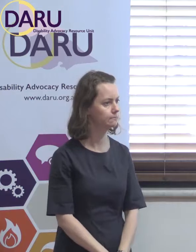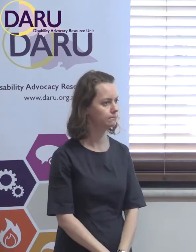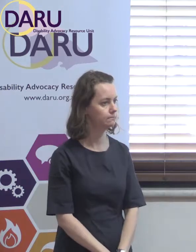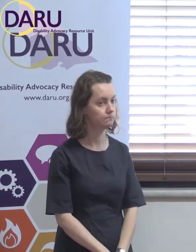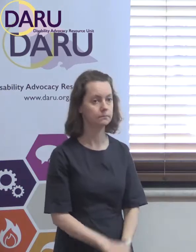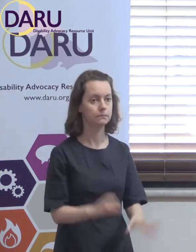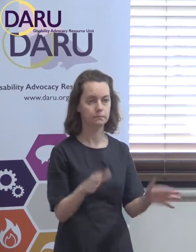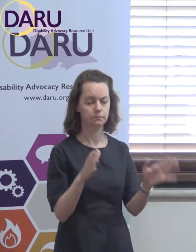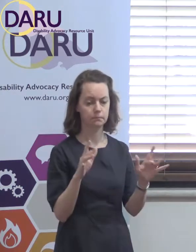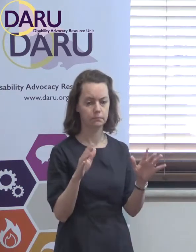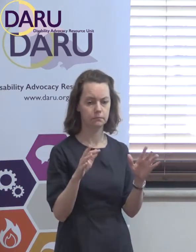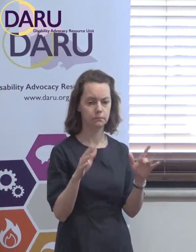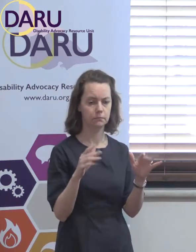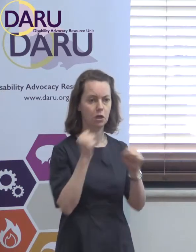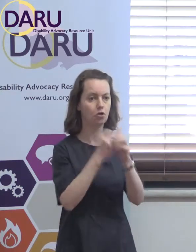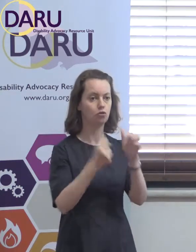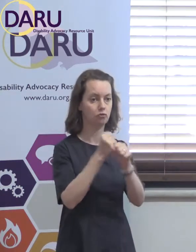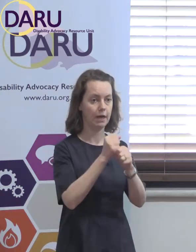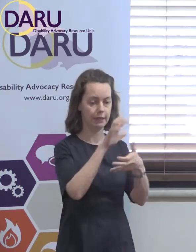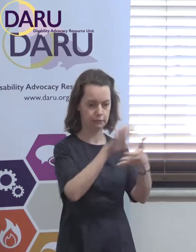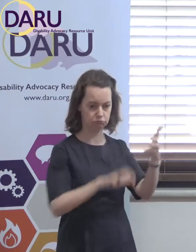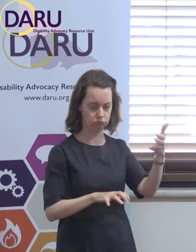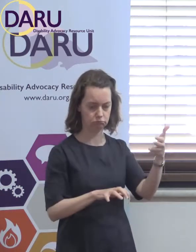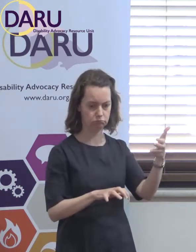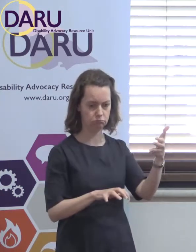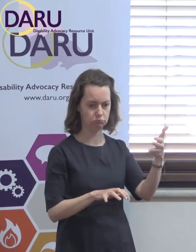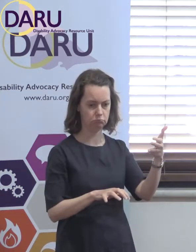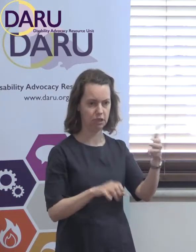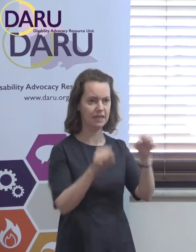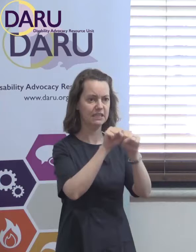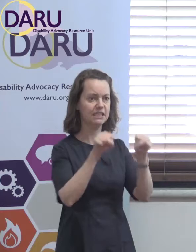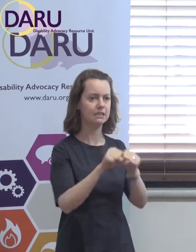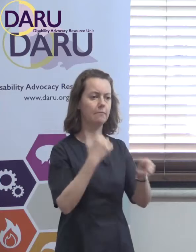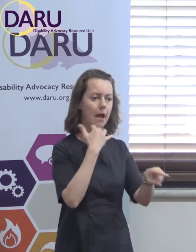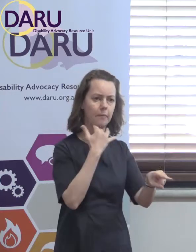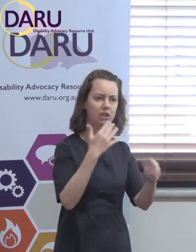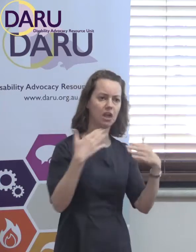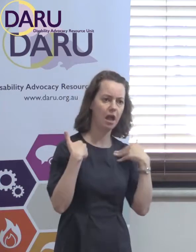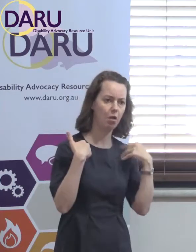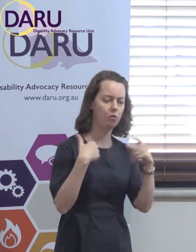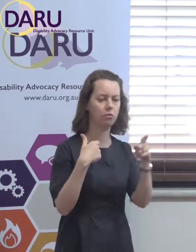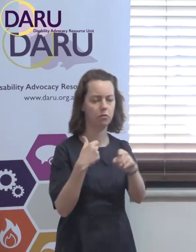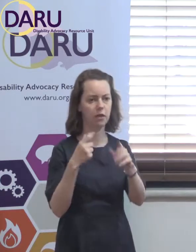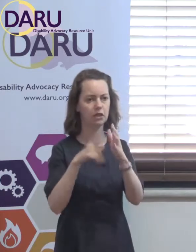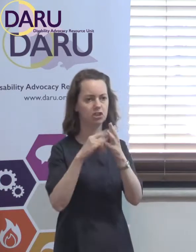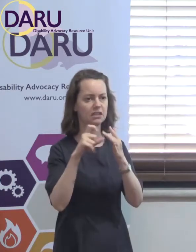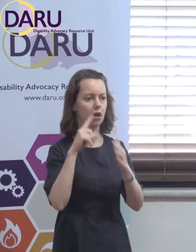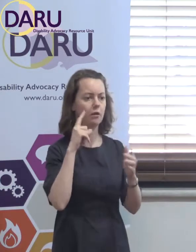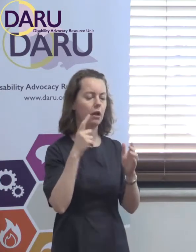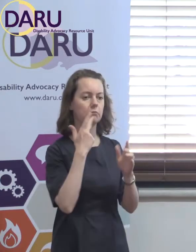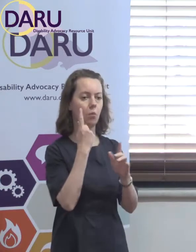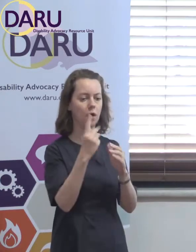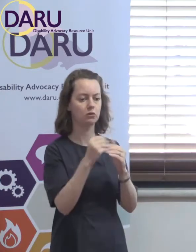So, yeah, he's shown in there how in each of those systems he's costed exactly why advocacy saves